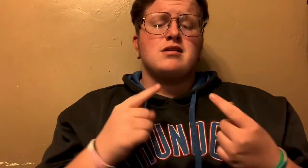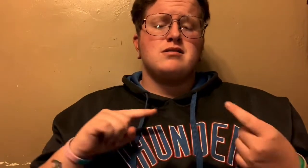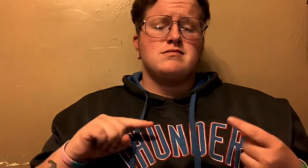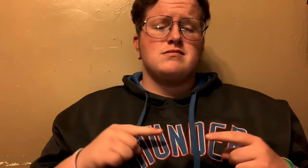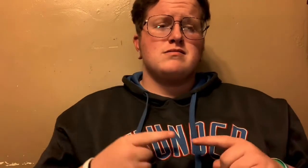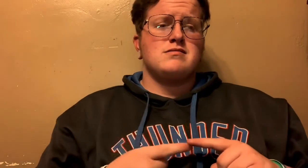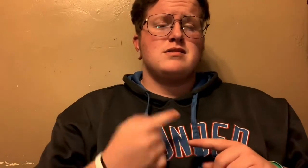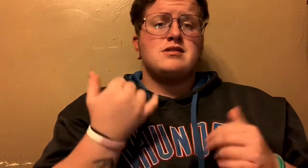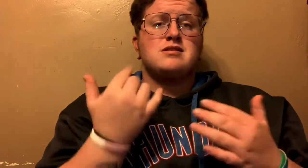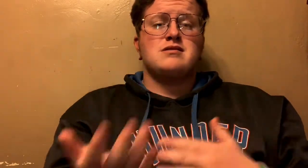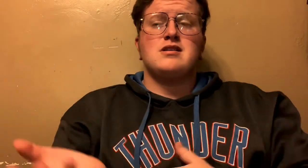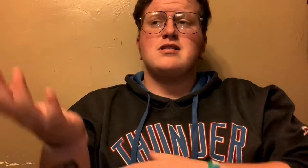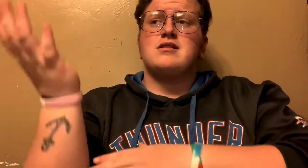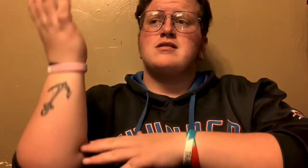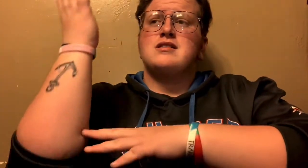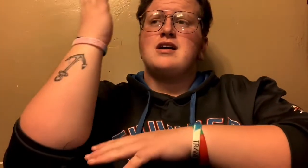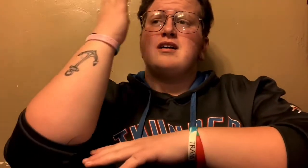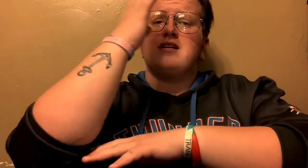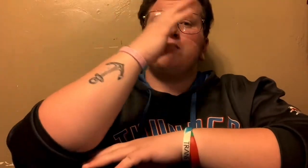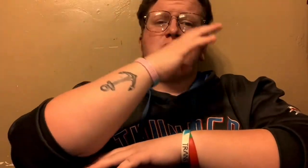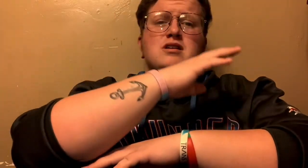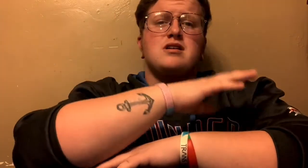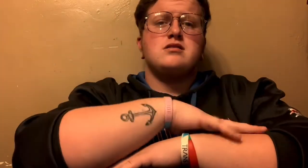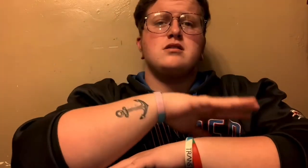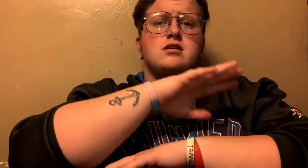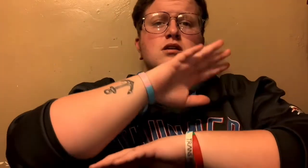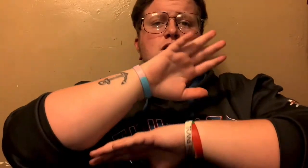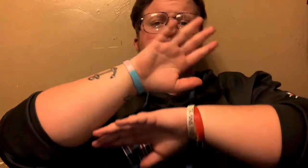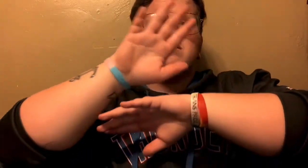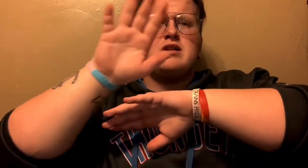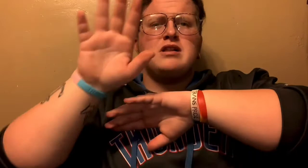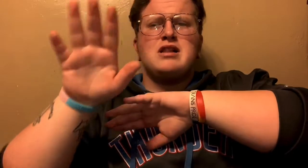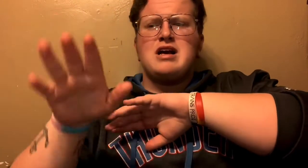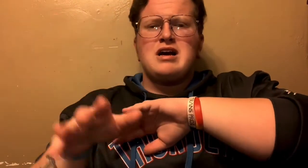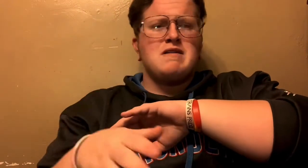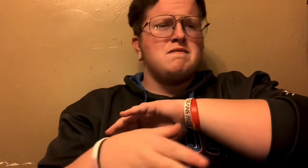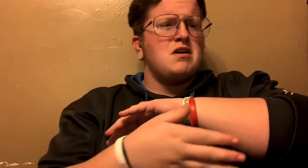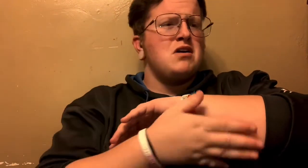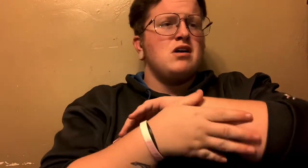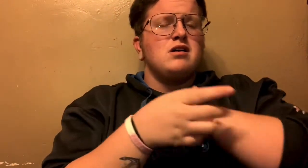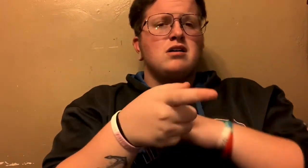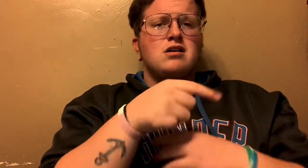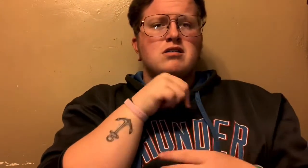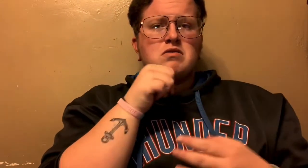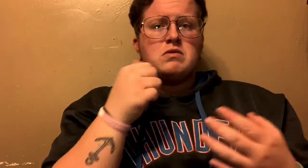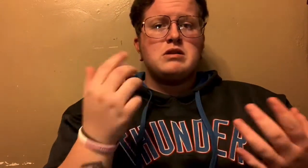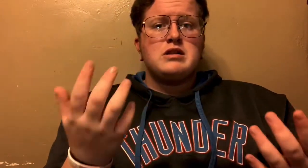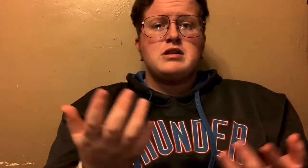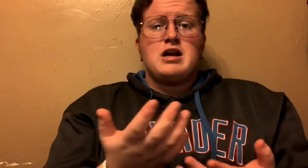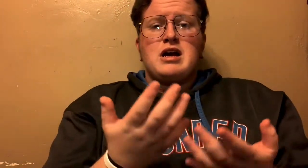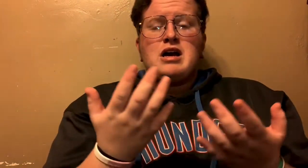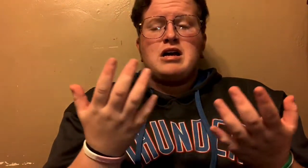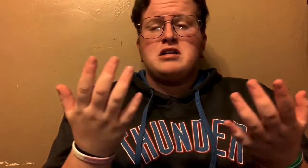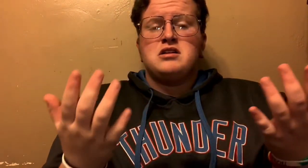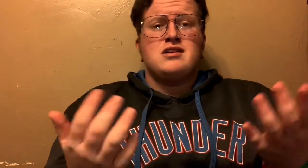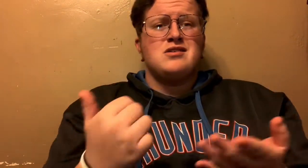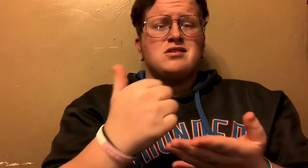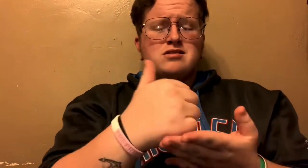don't depend Now the day bleeds, and so now you fall And you're not here to